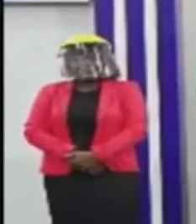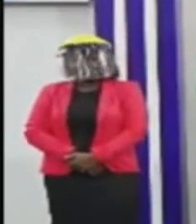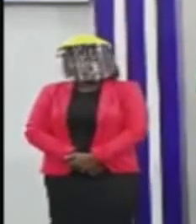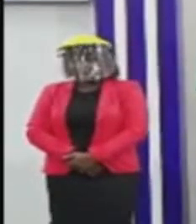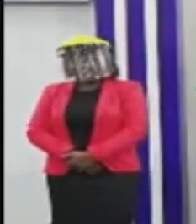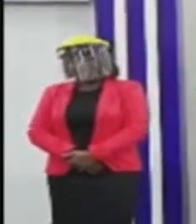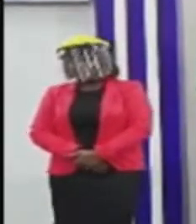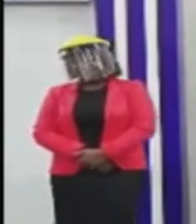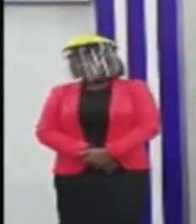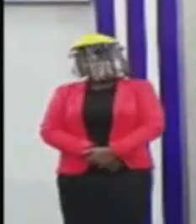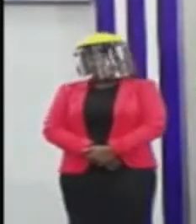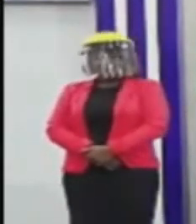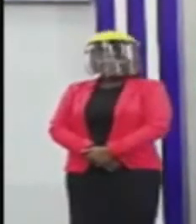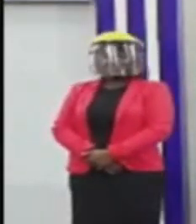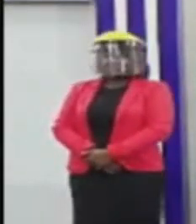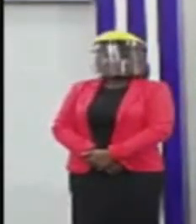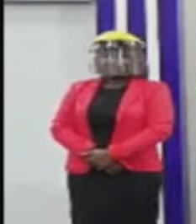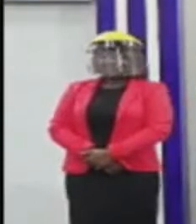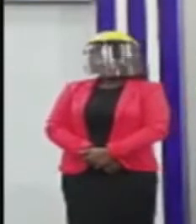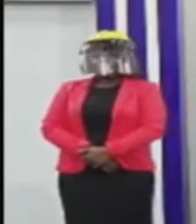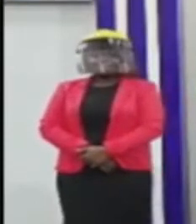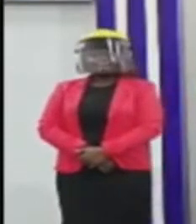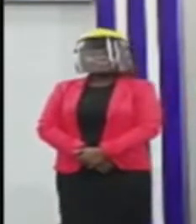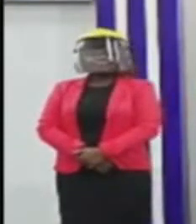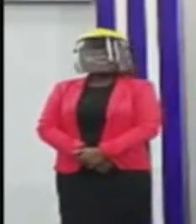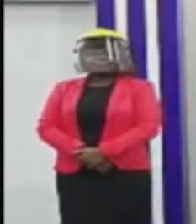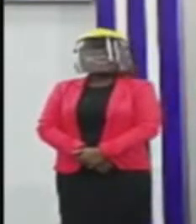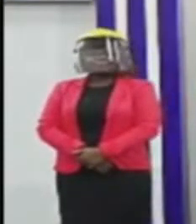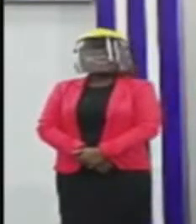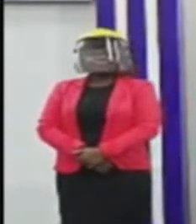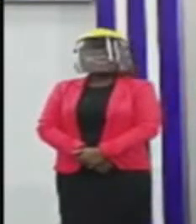go ahead let's hear you I want to begin from where she ended um